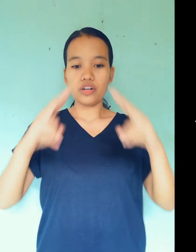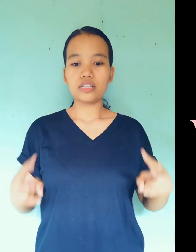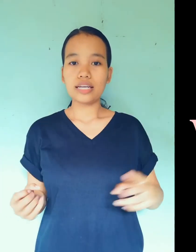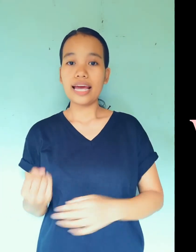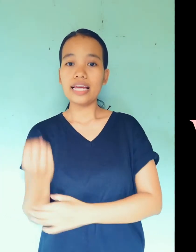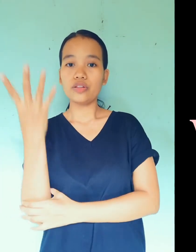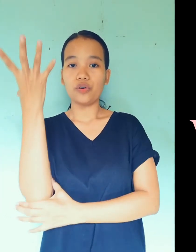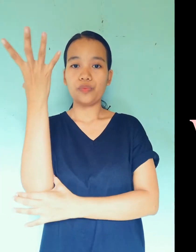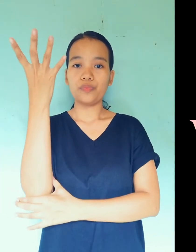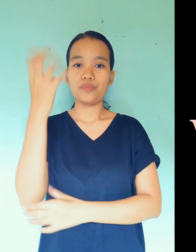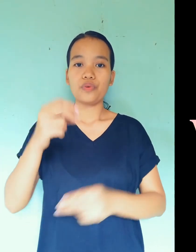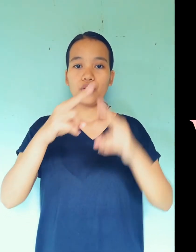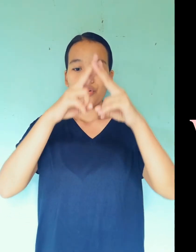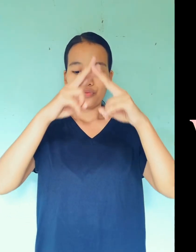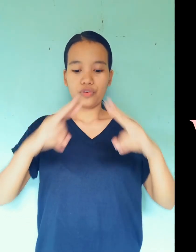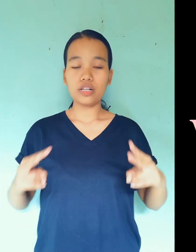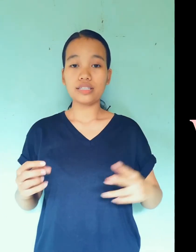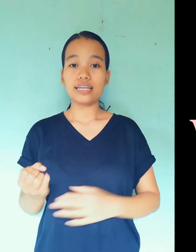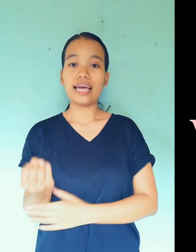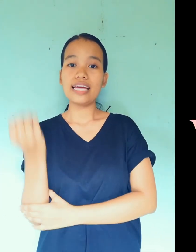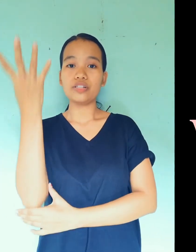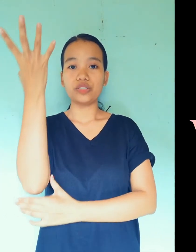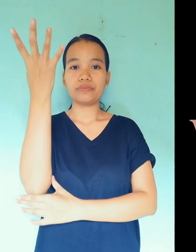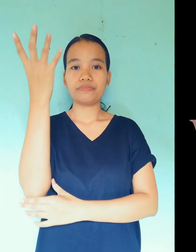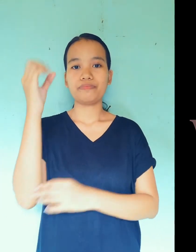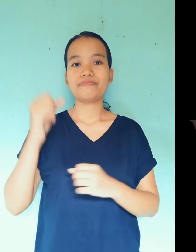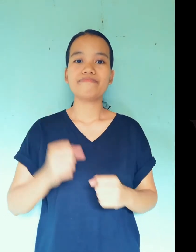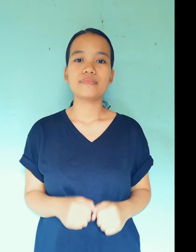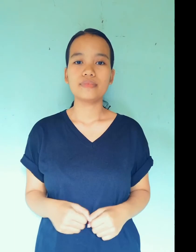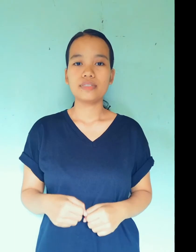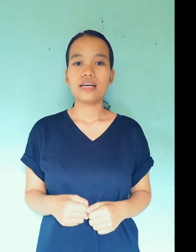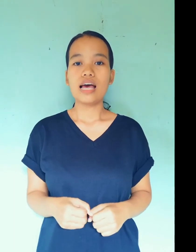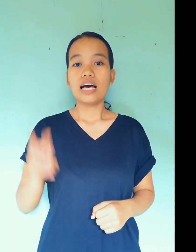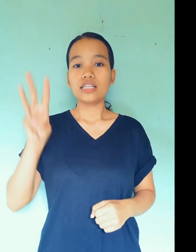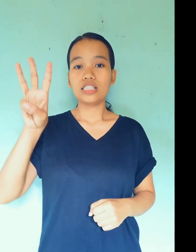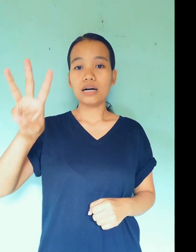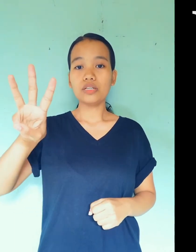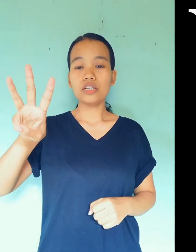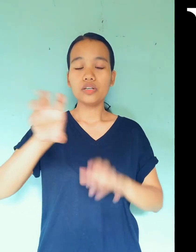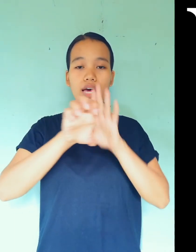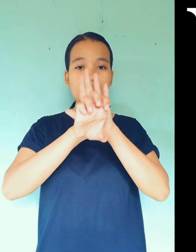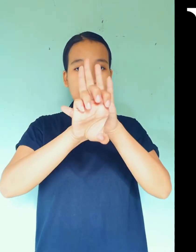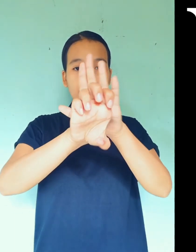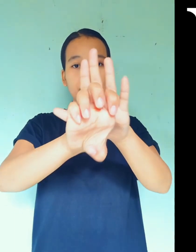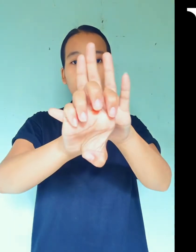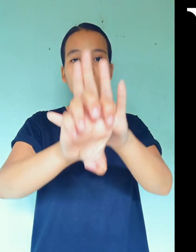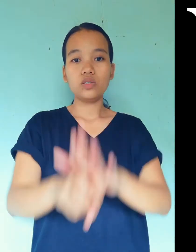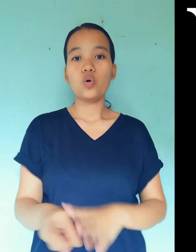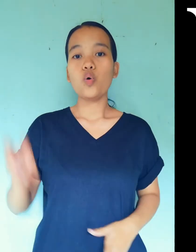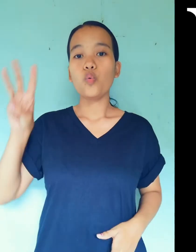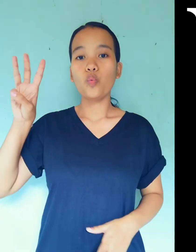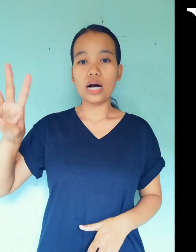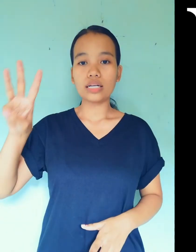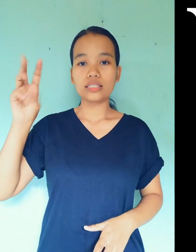volcano. Volcano. Volcano. W example, walks.